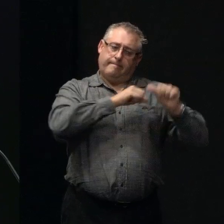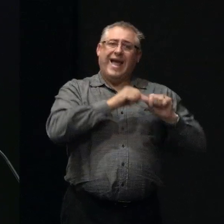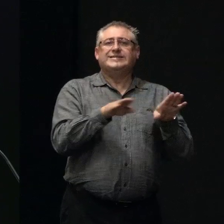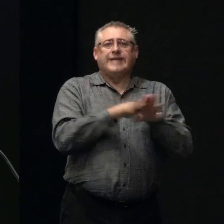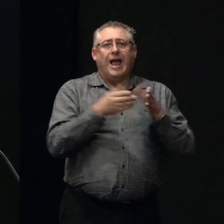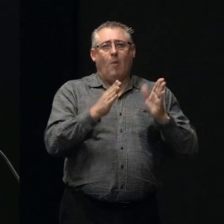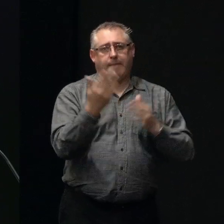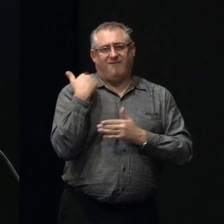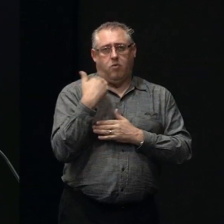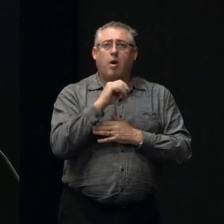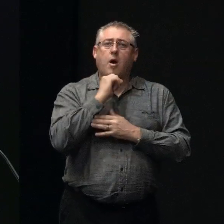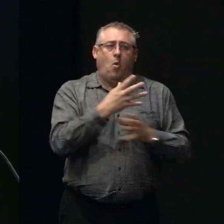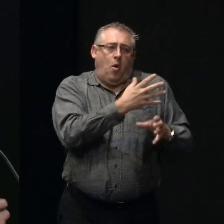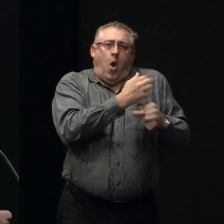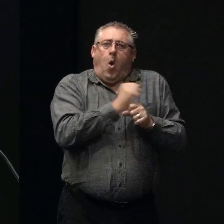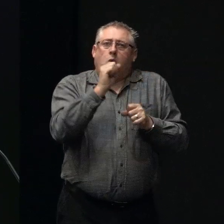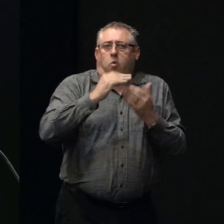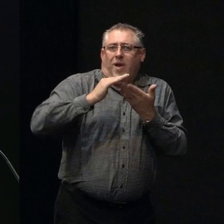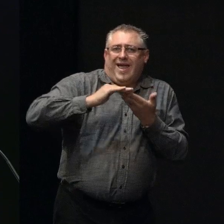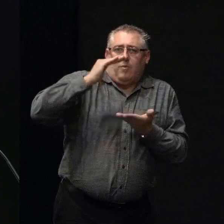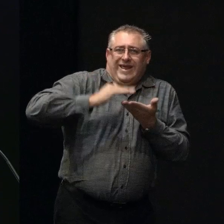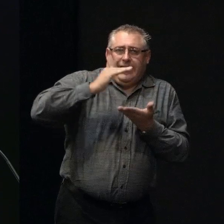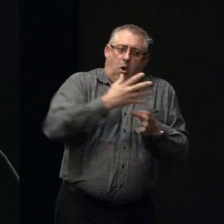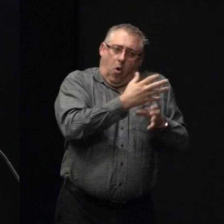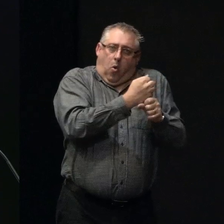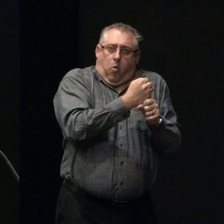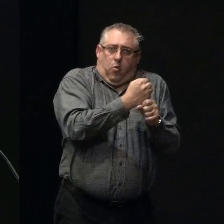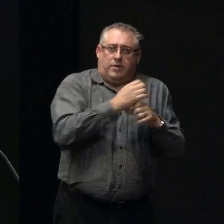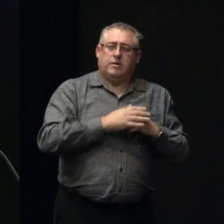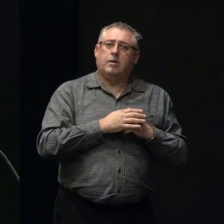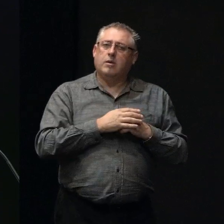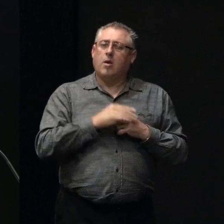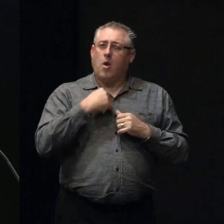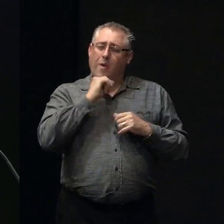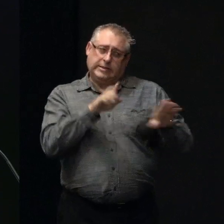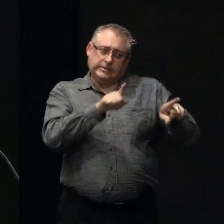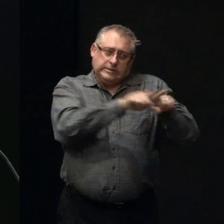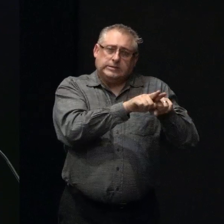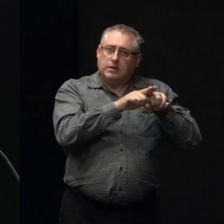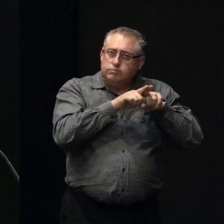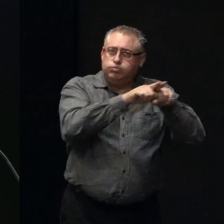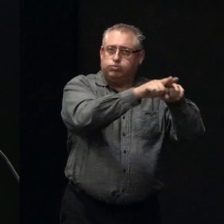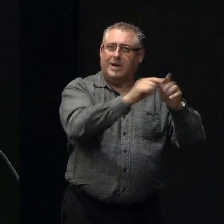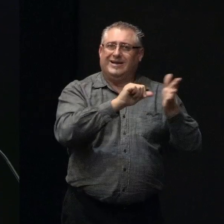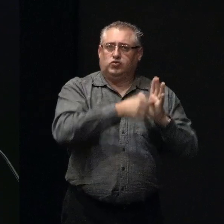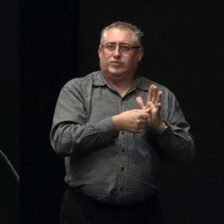before, which is going to preserve your equity. So, absolutely, we're very, very much aligned with the insurance industry and we're very